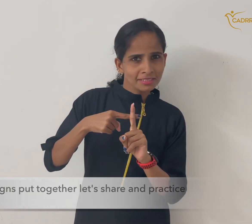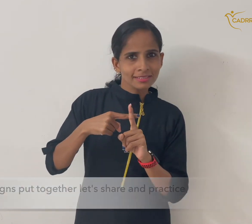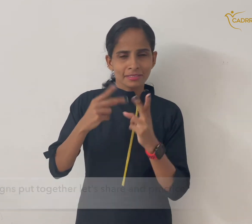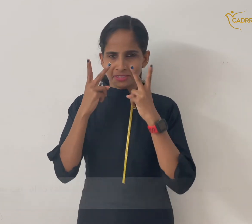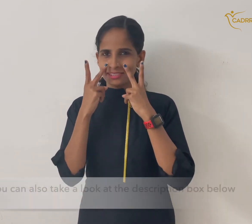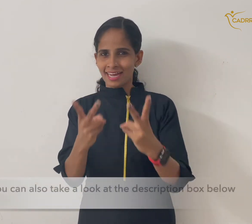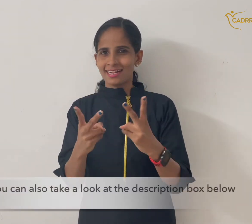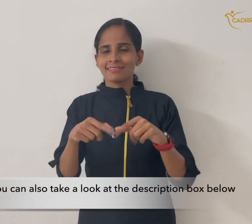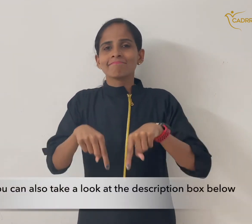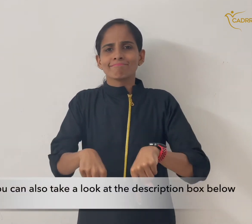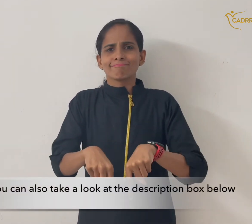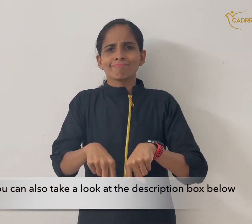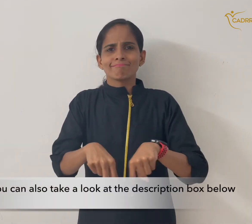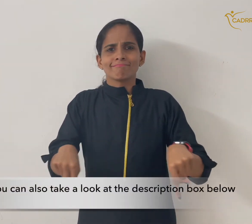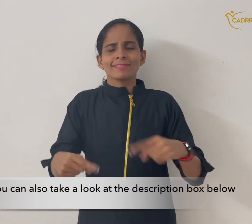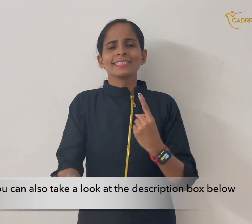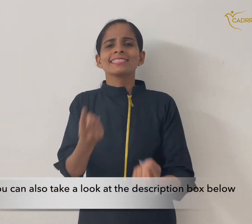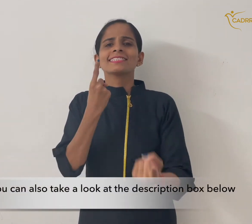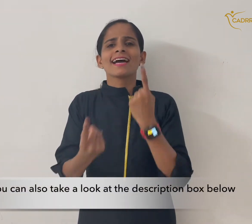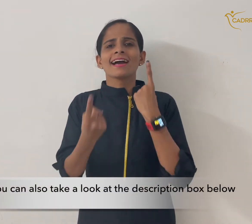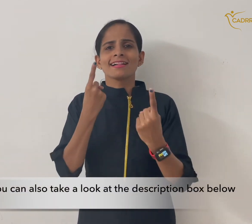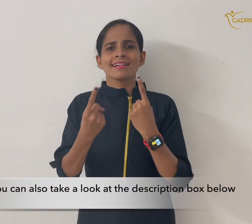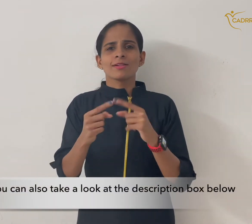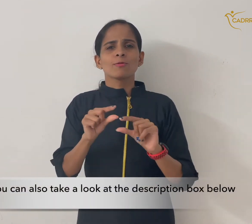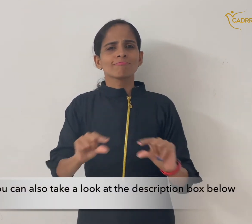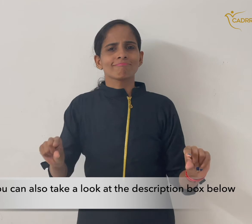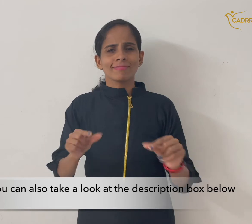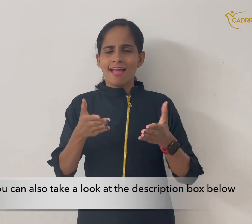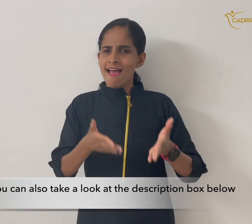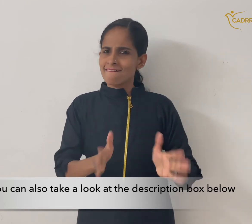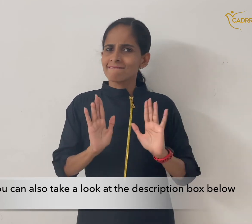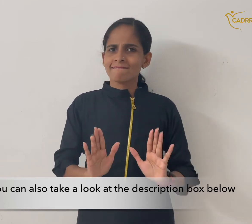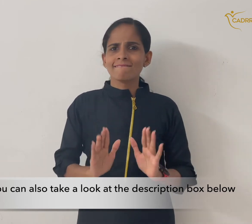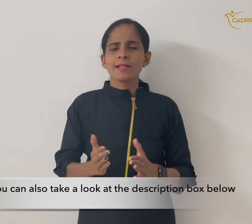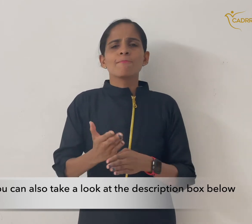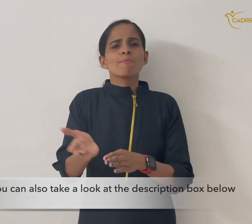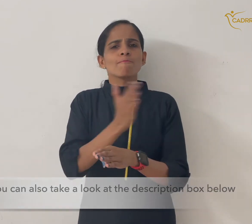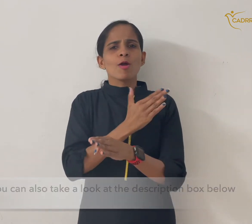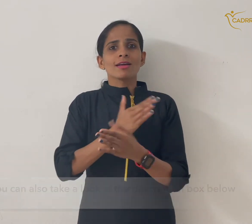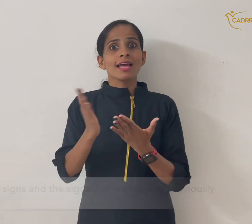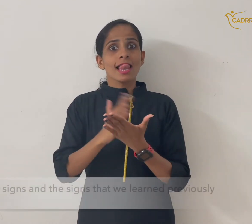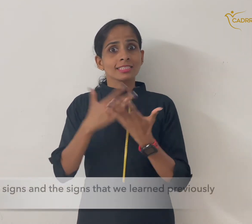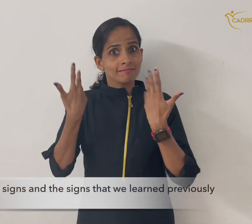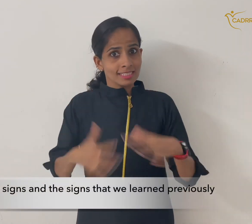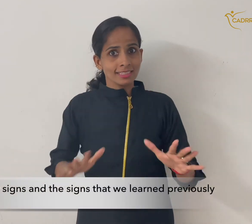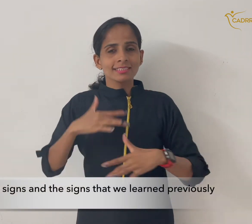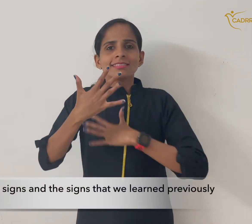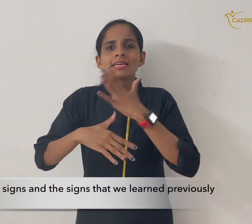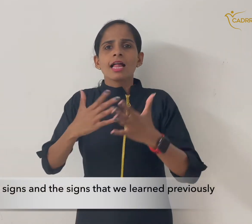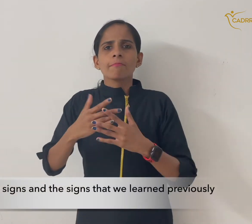At the same time, you can also take a look at the description box below to find the new signs